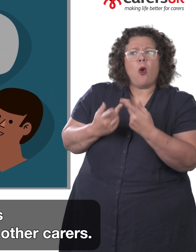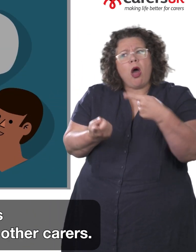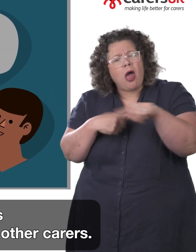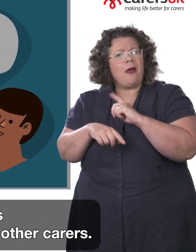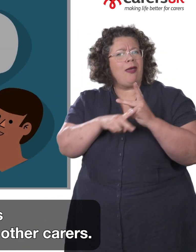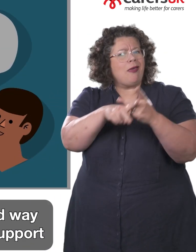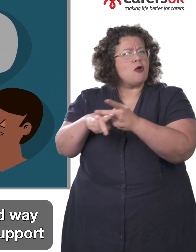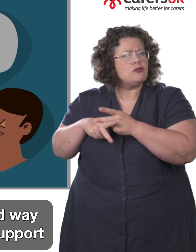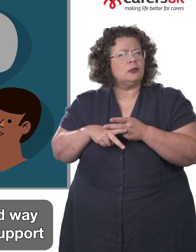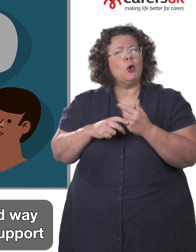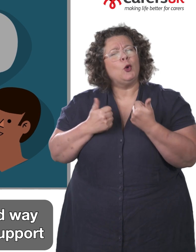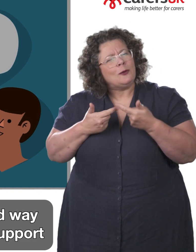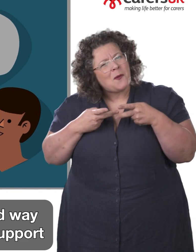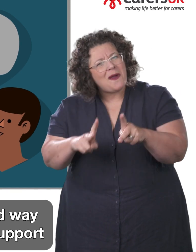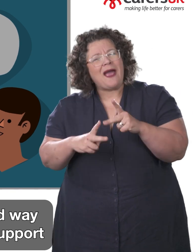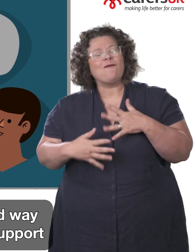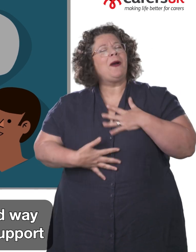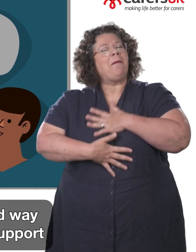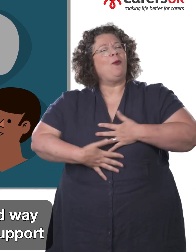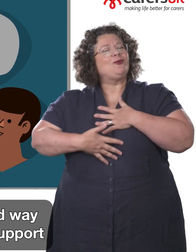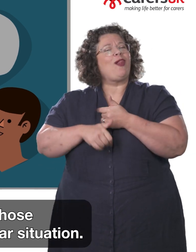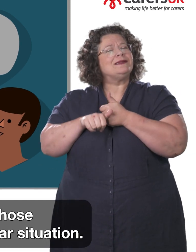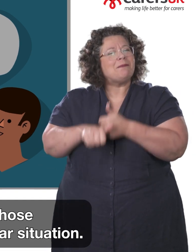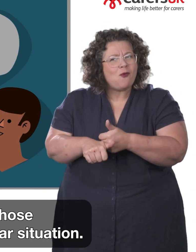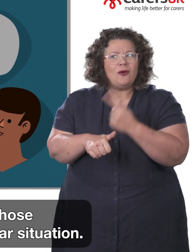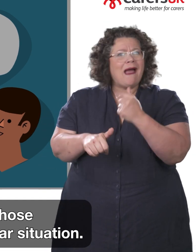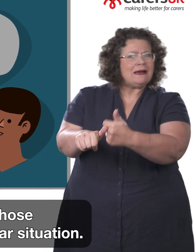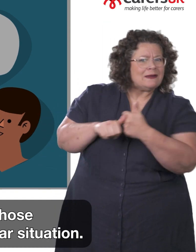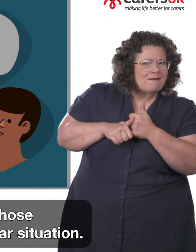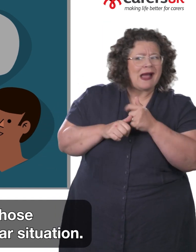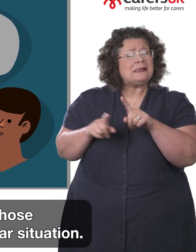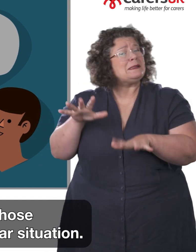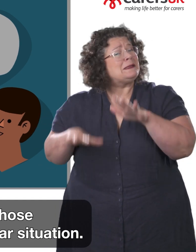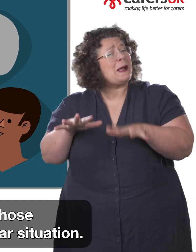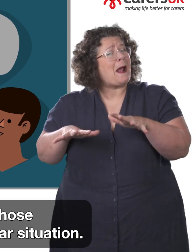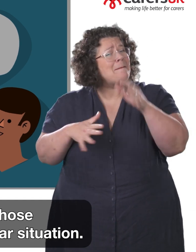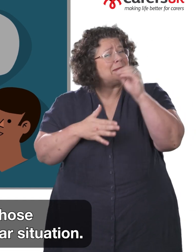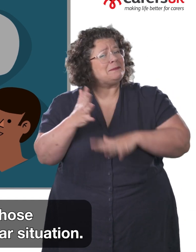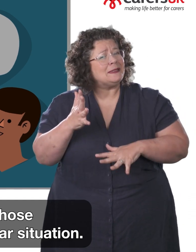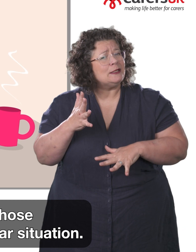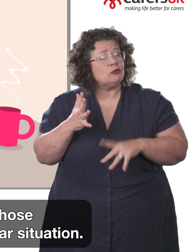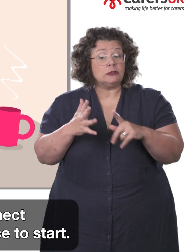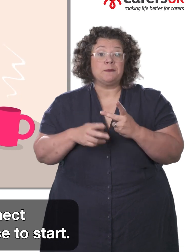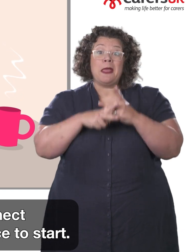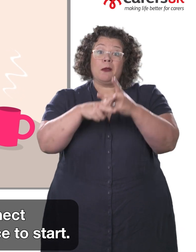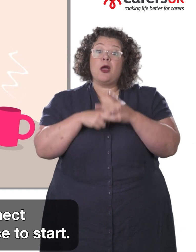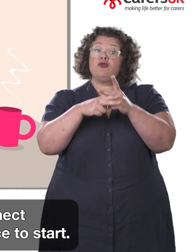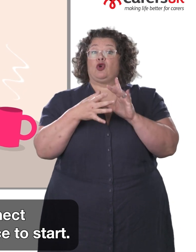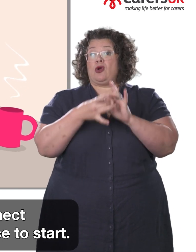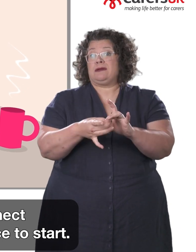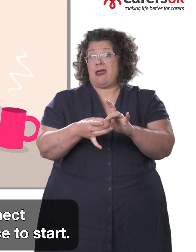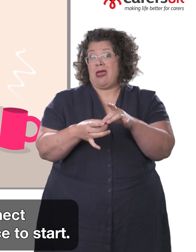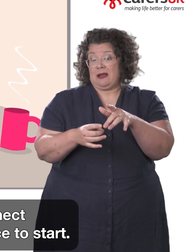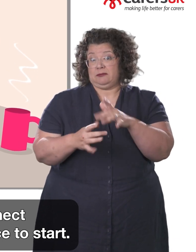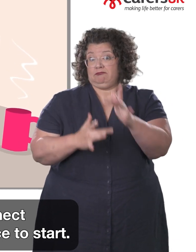other carers. This can be a good way to find emotional support and advice from those who have been in a similar situation. The Carers Connect